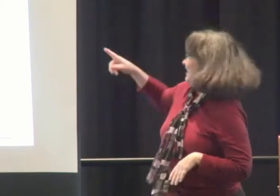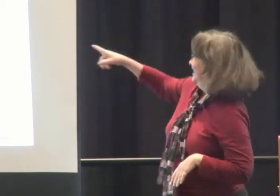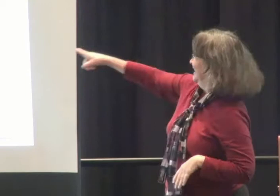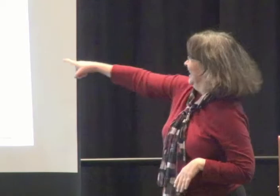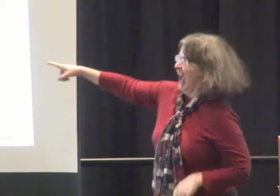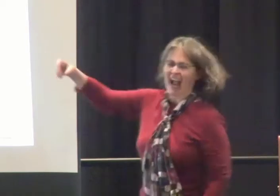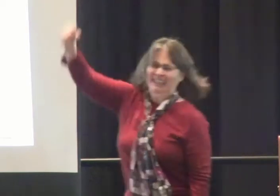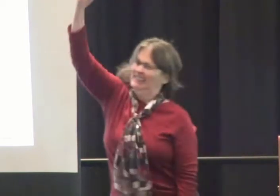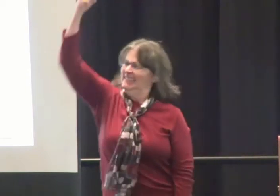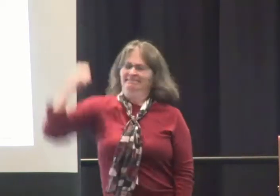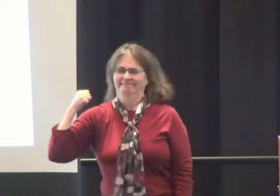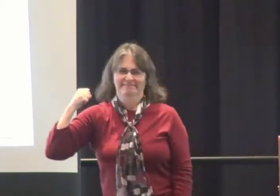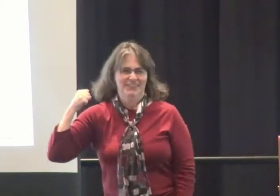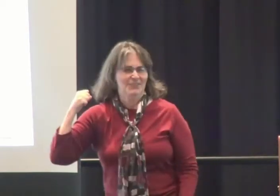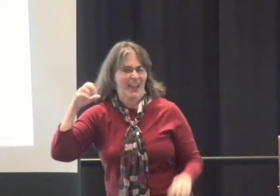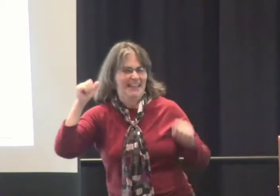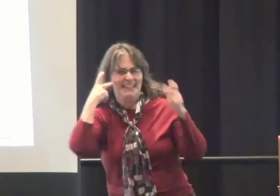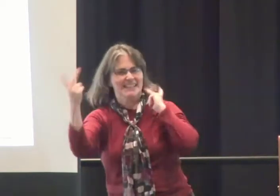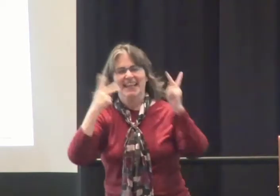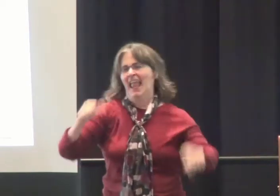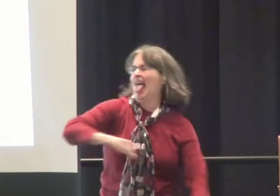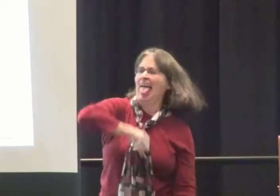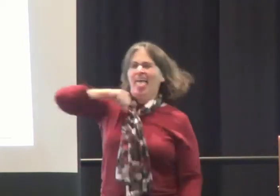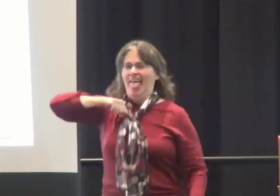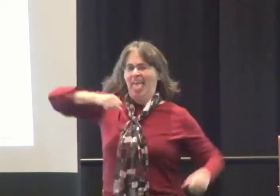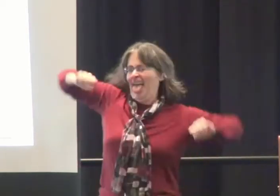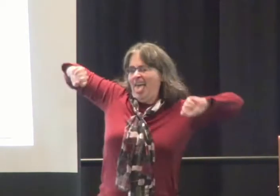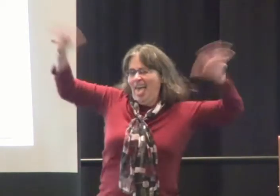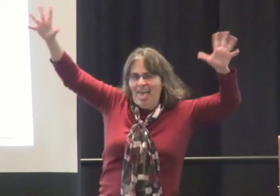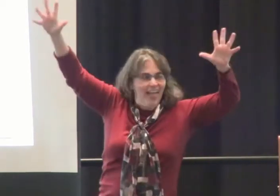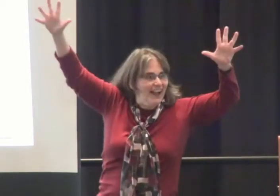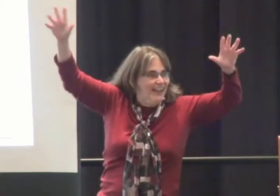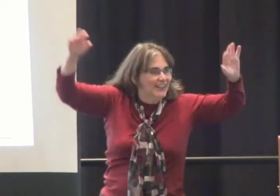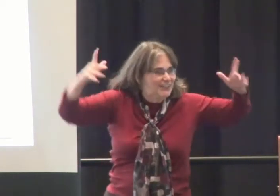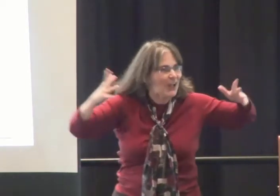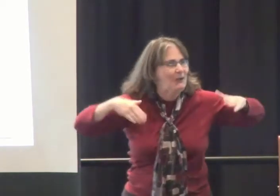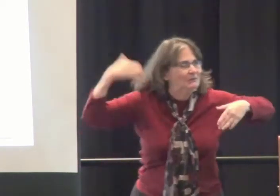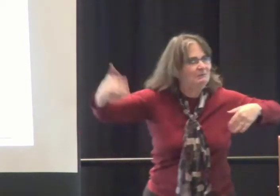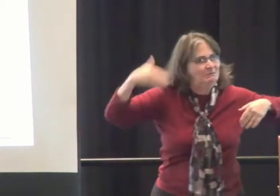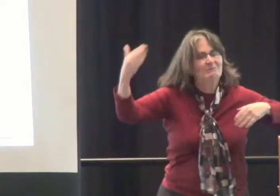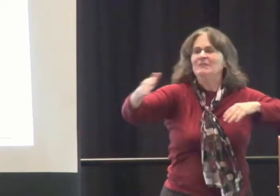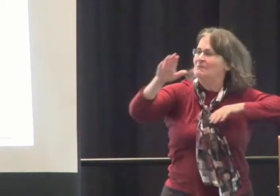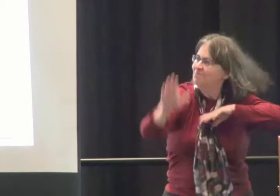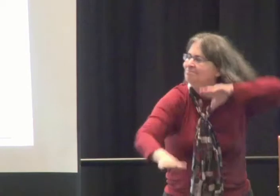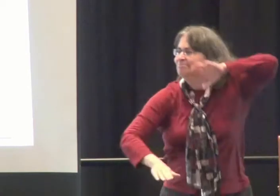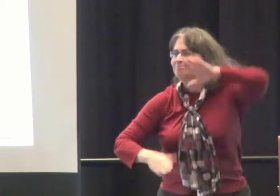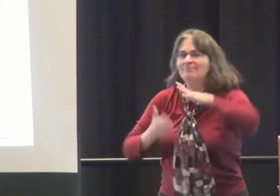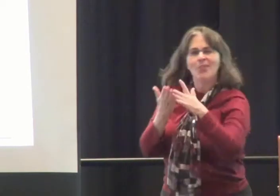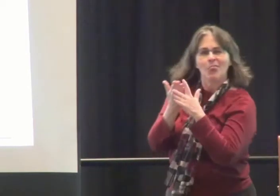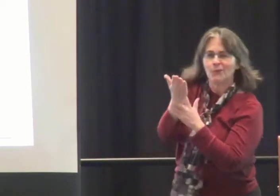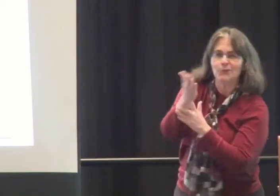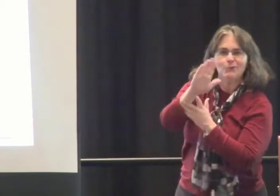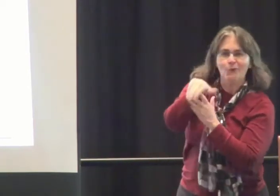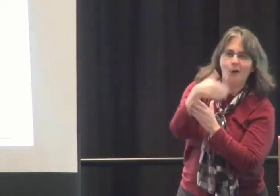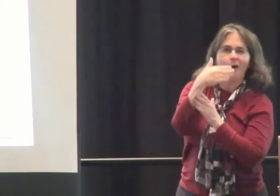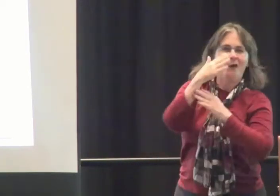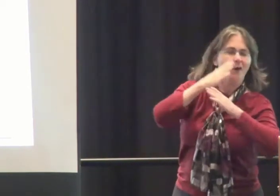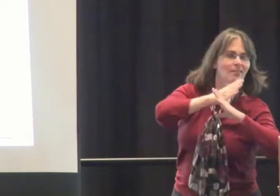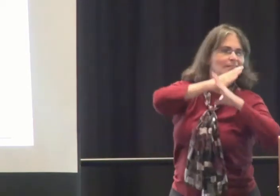So here's her Facebook posting saying, I did it, and congratulating herself through the period